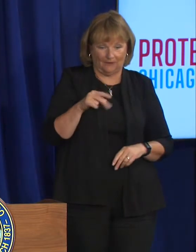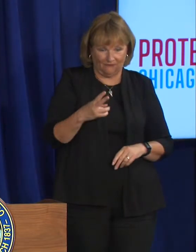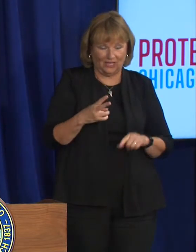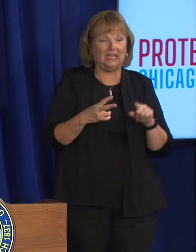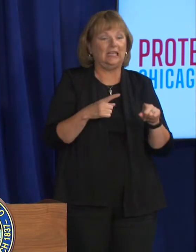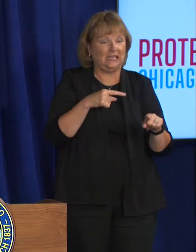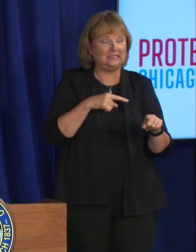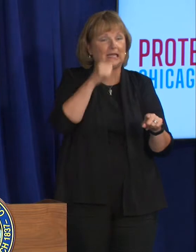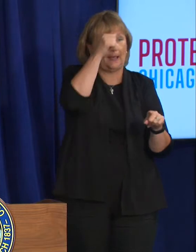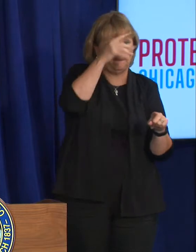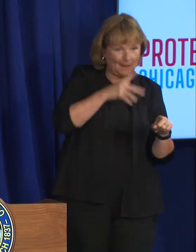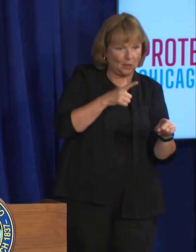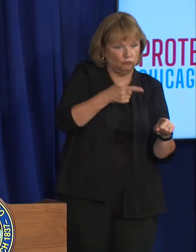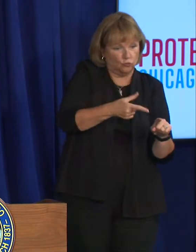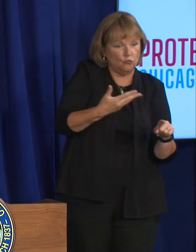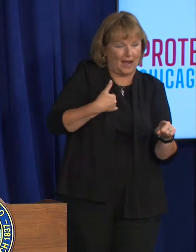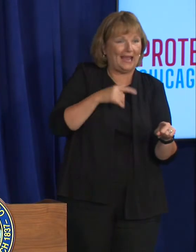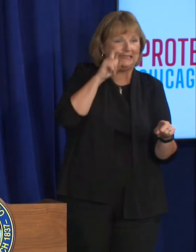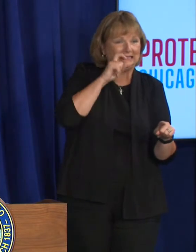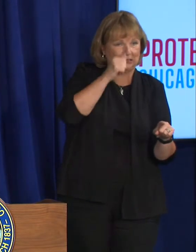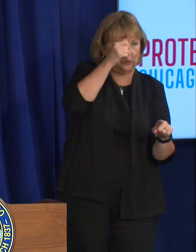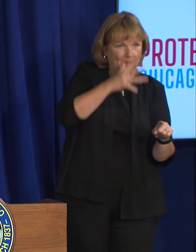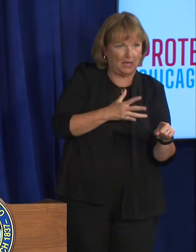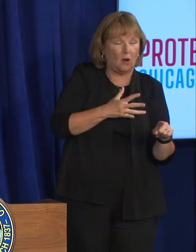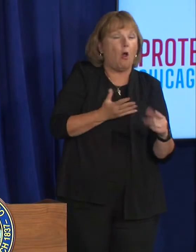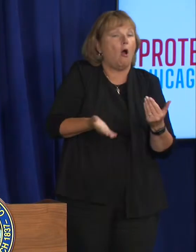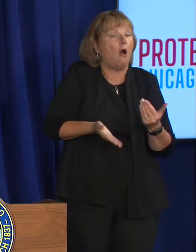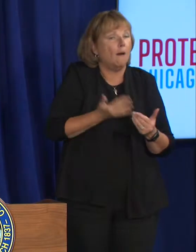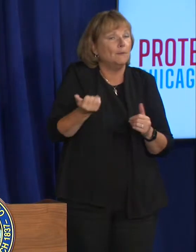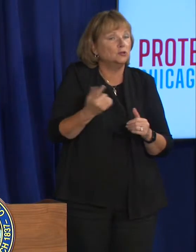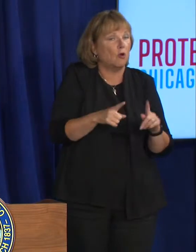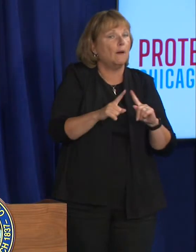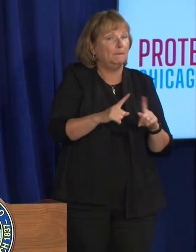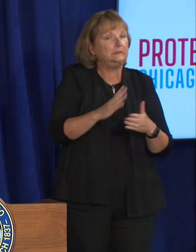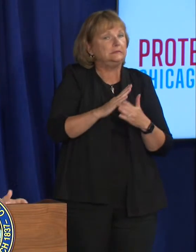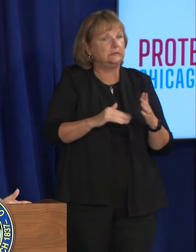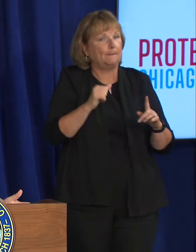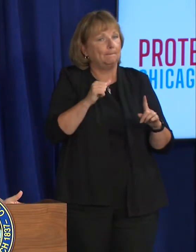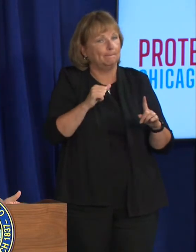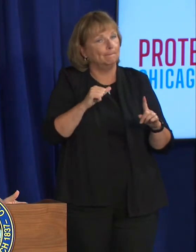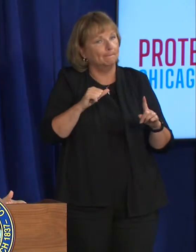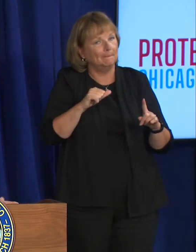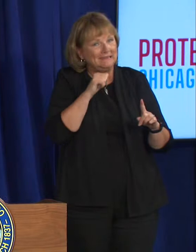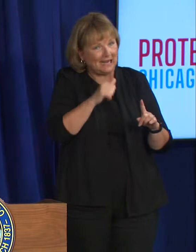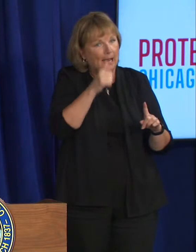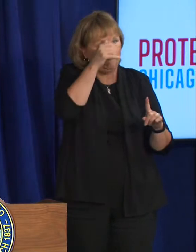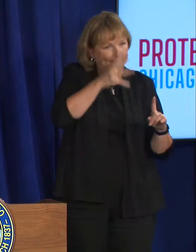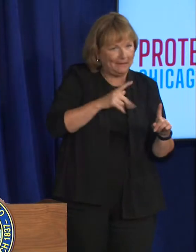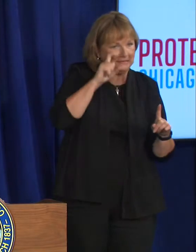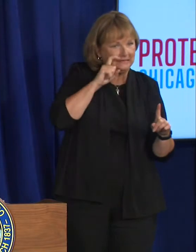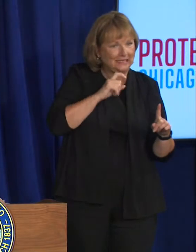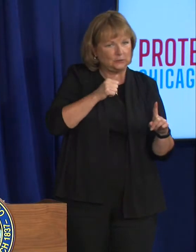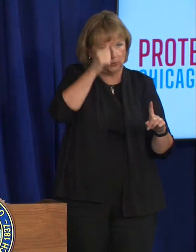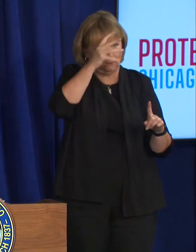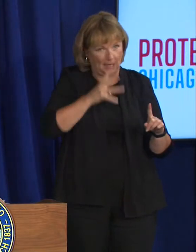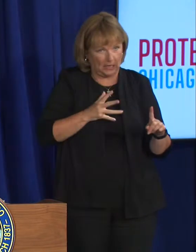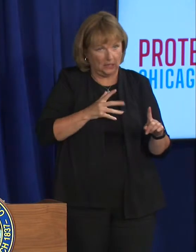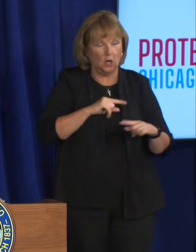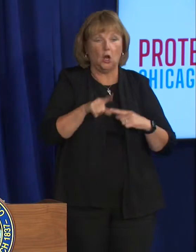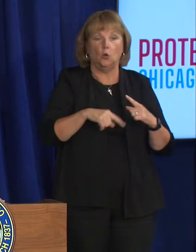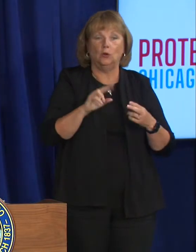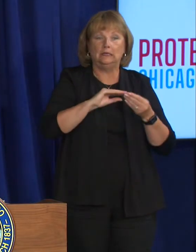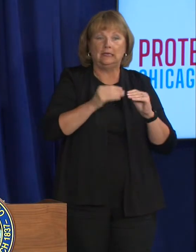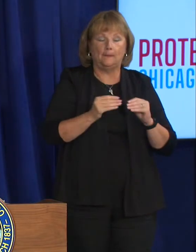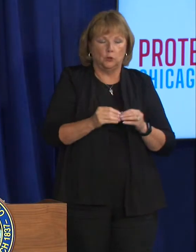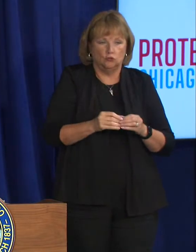sex with men just about all but not all and as this continues to likely grow again